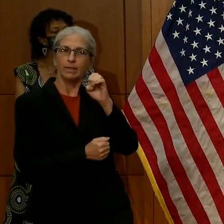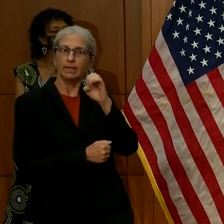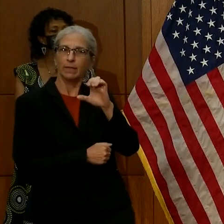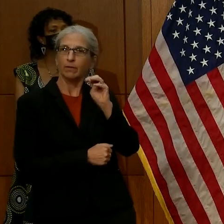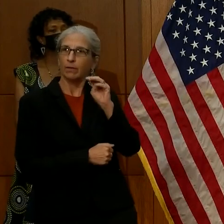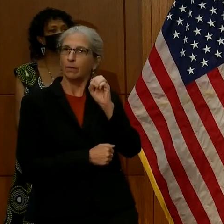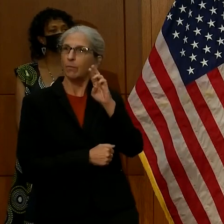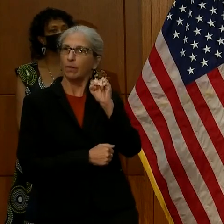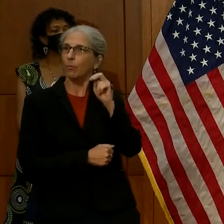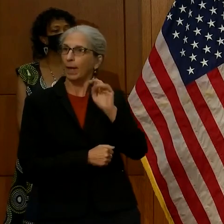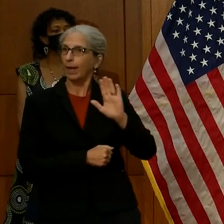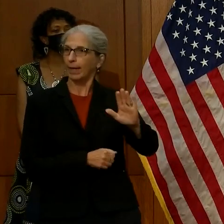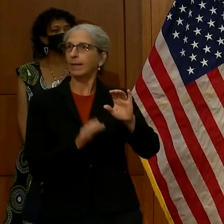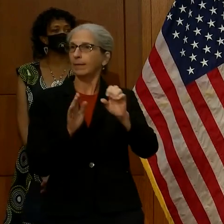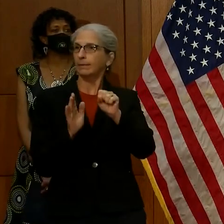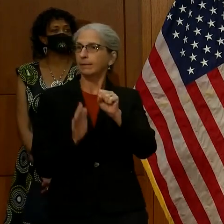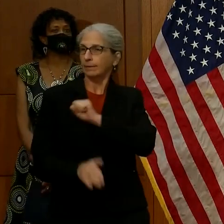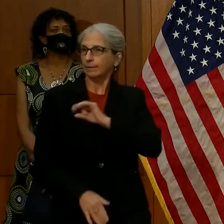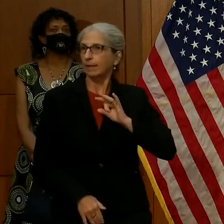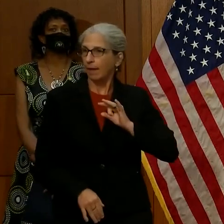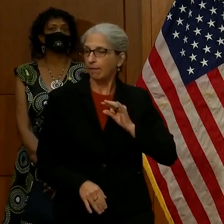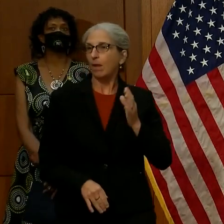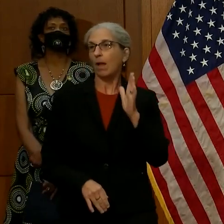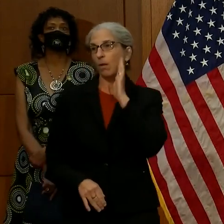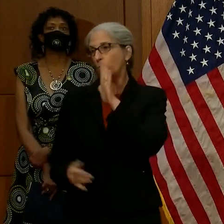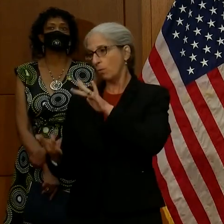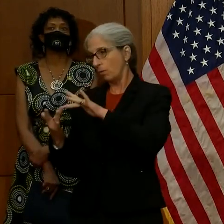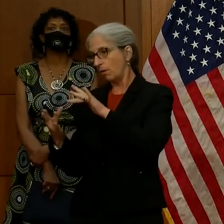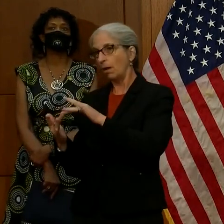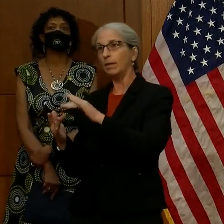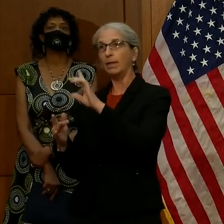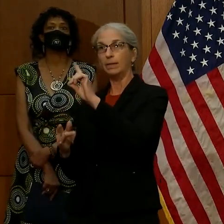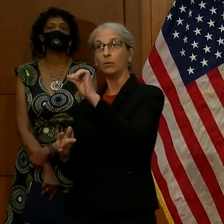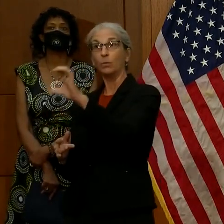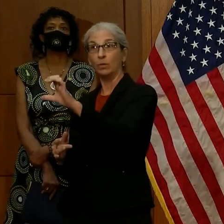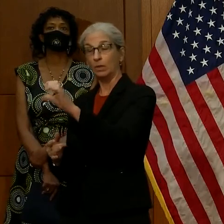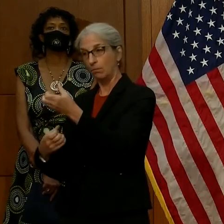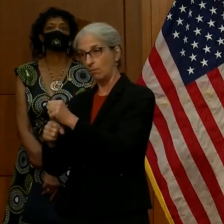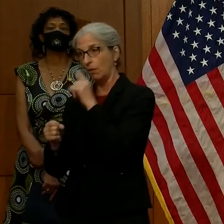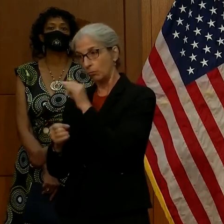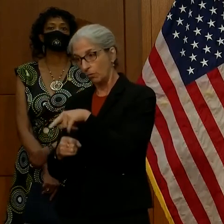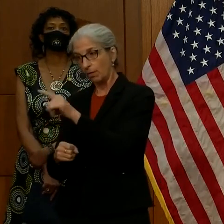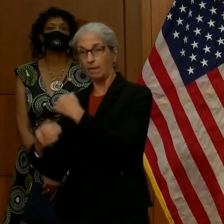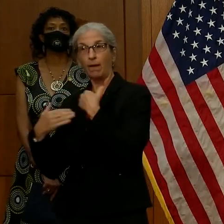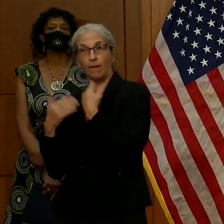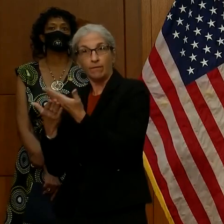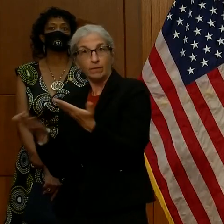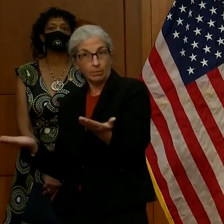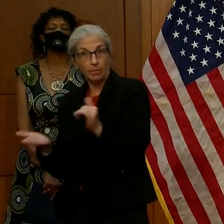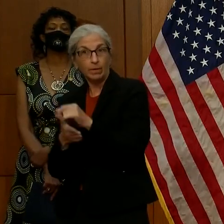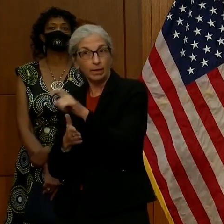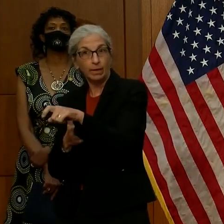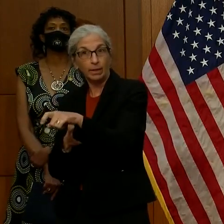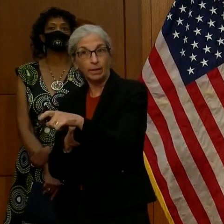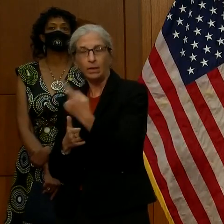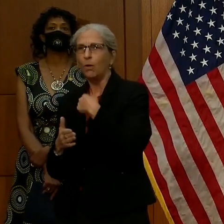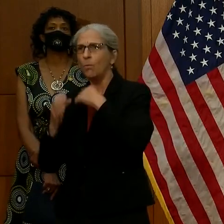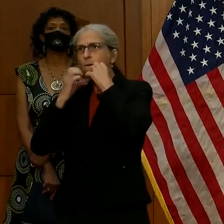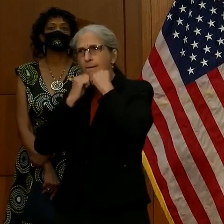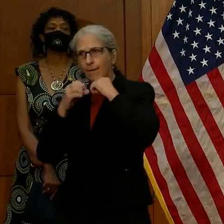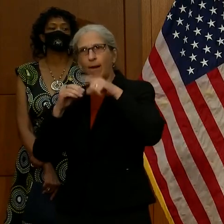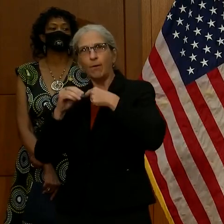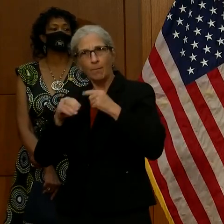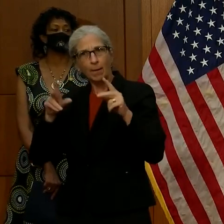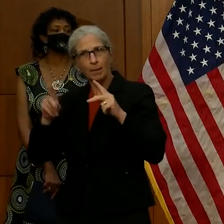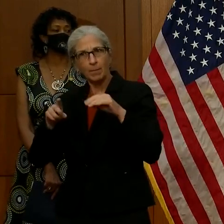we reach out and talk to the Department of Corrections and make sure that they have the supplies they need. Because, again, we care about them and they're